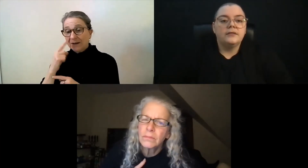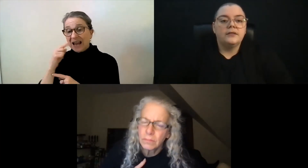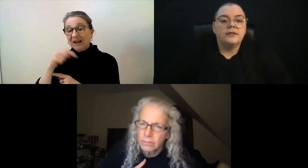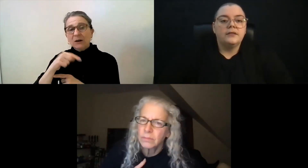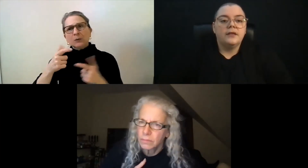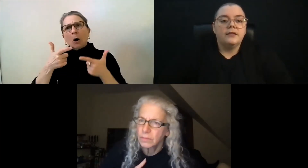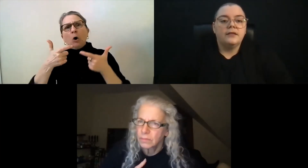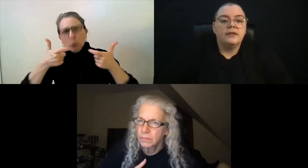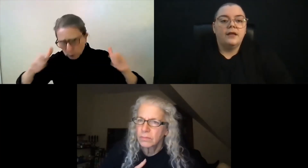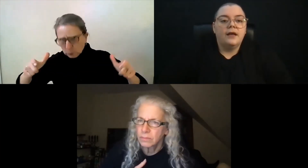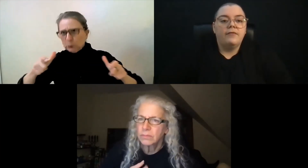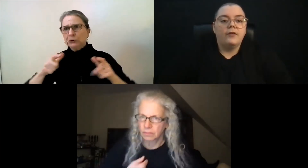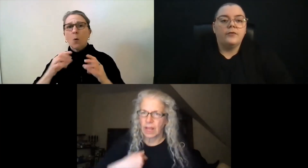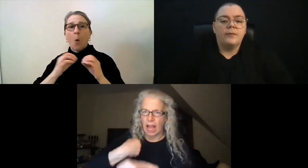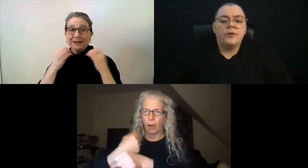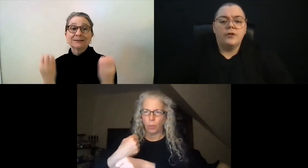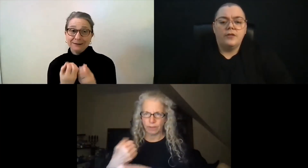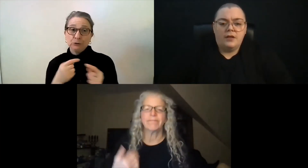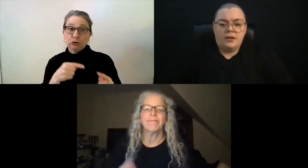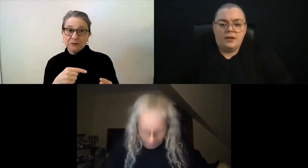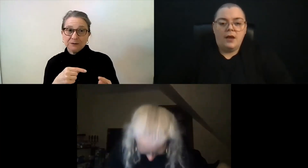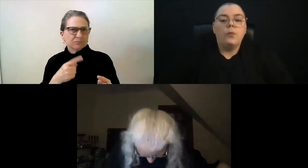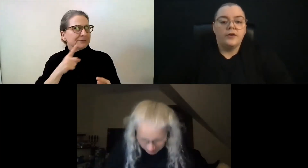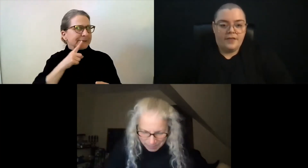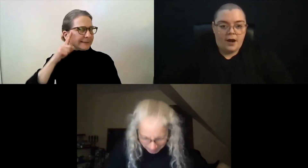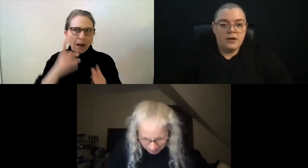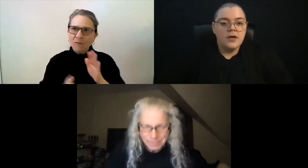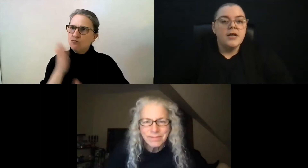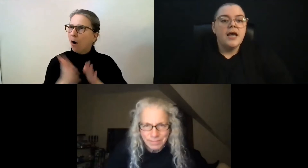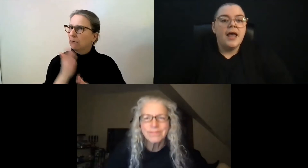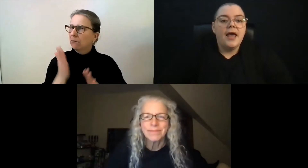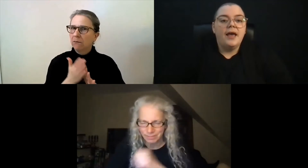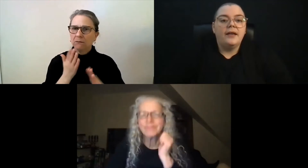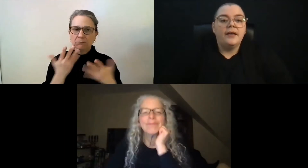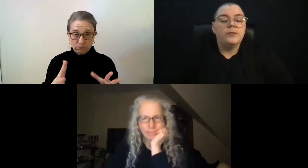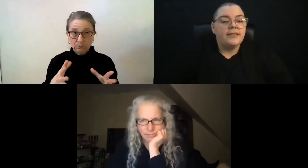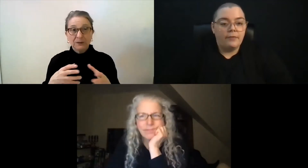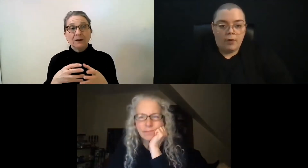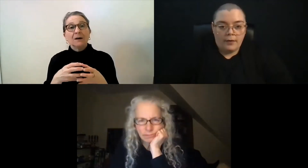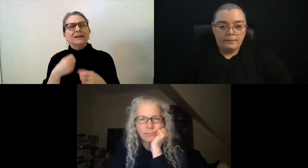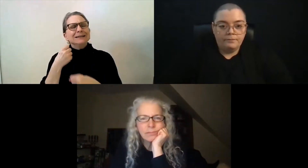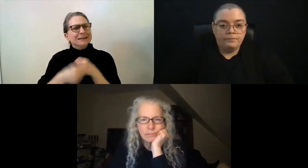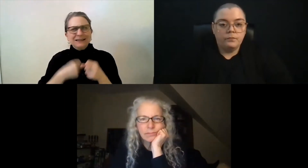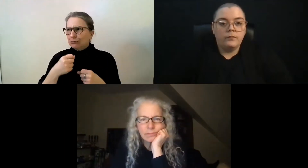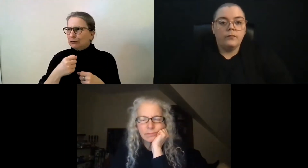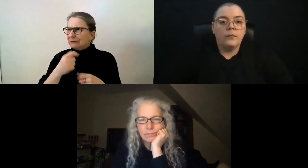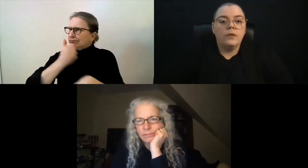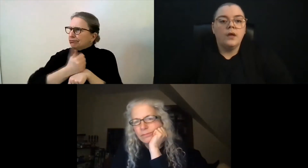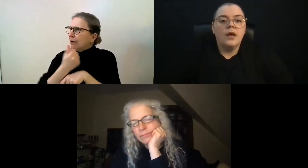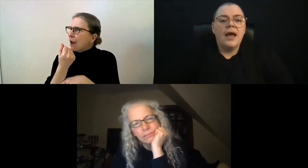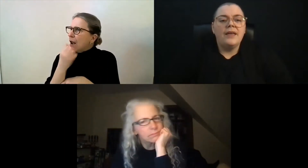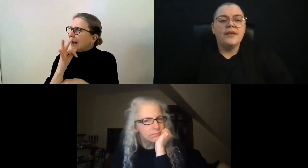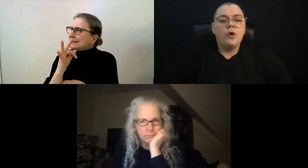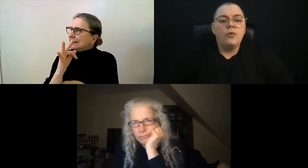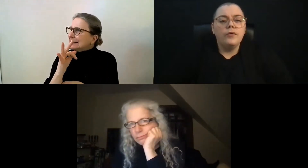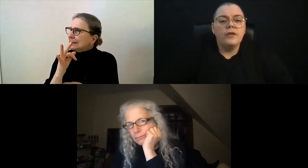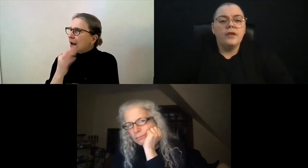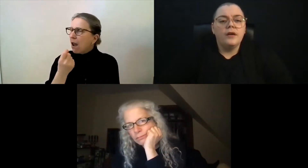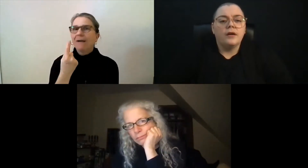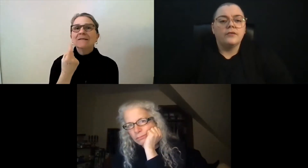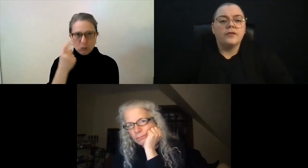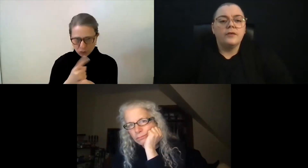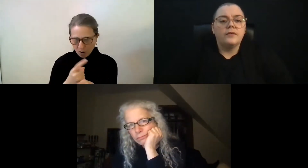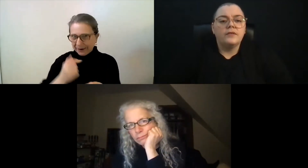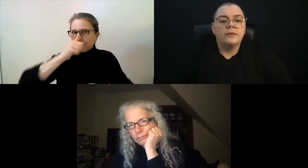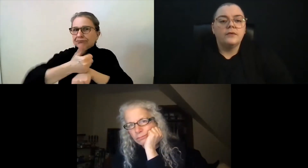involved with them, I worked there. And it was Deaf run. And then over the